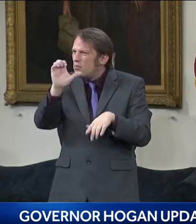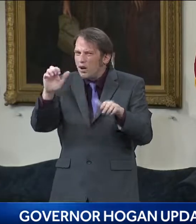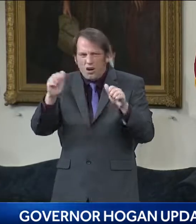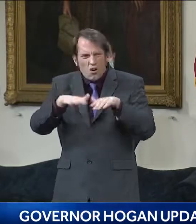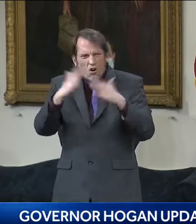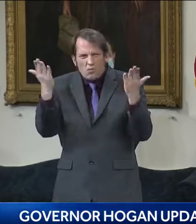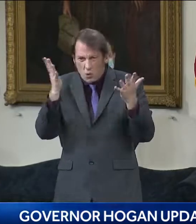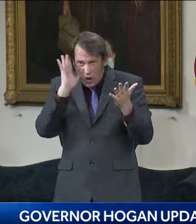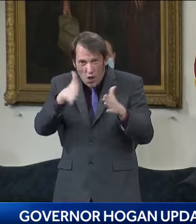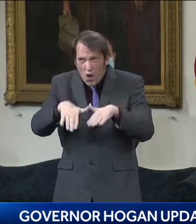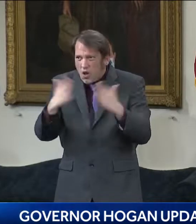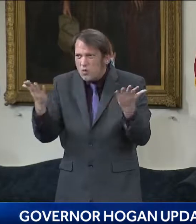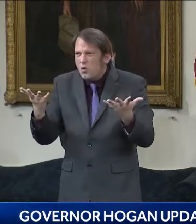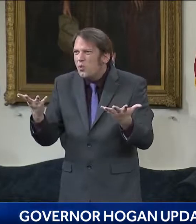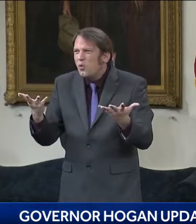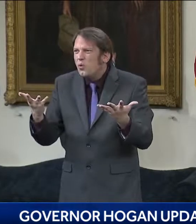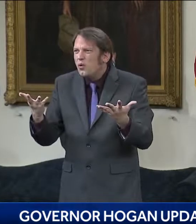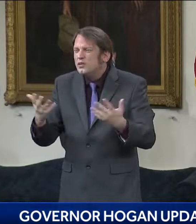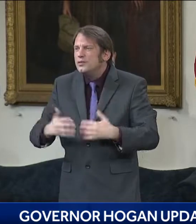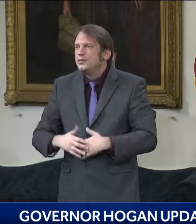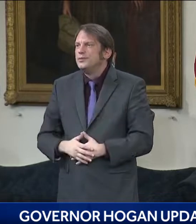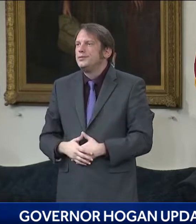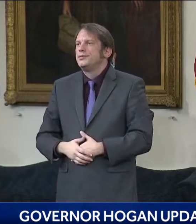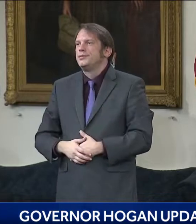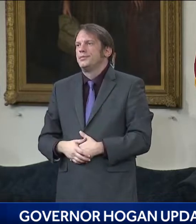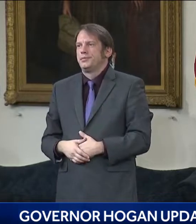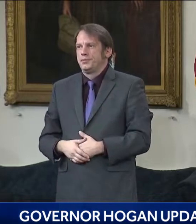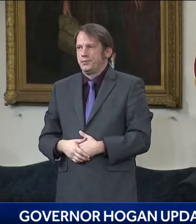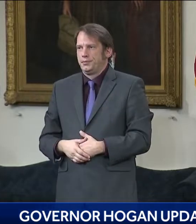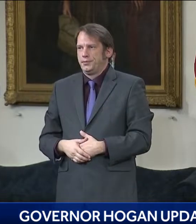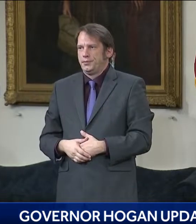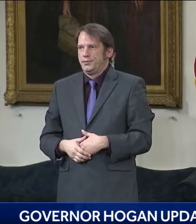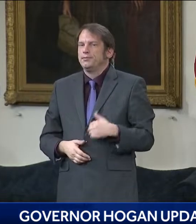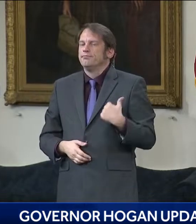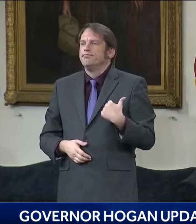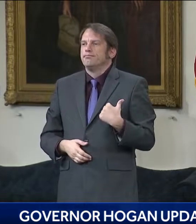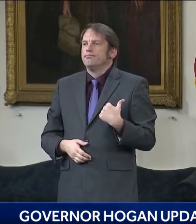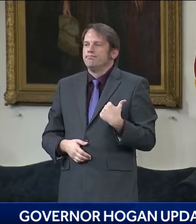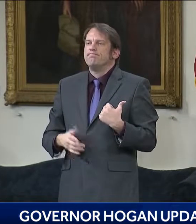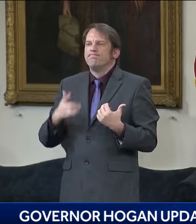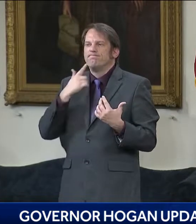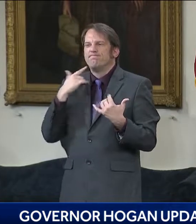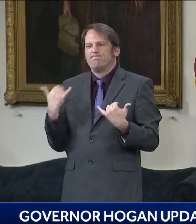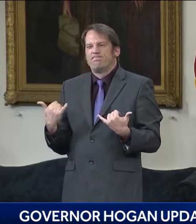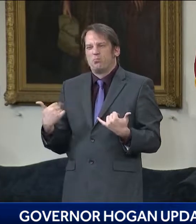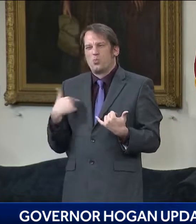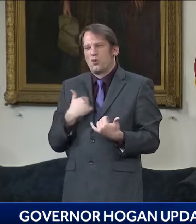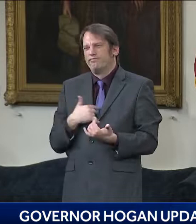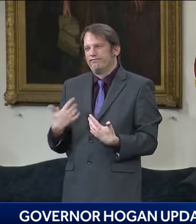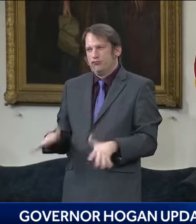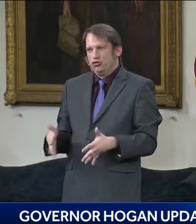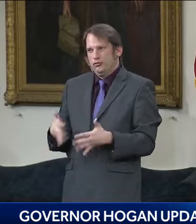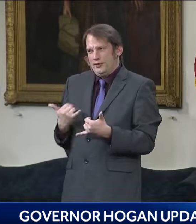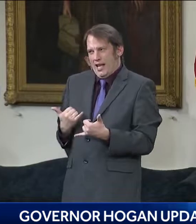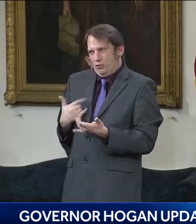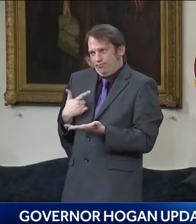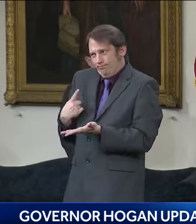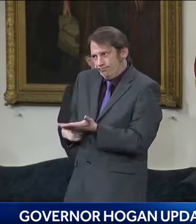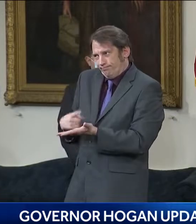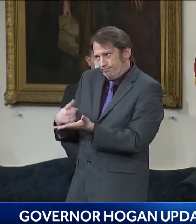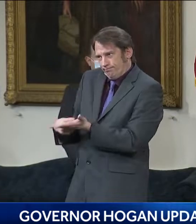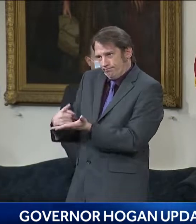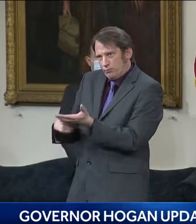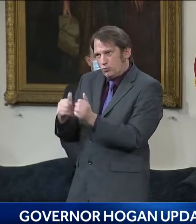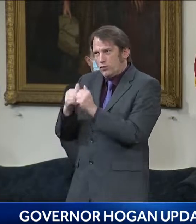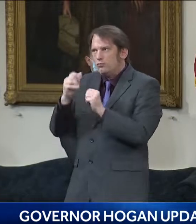So we are, um, in discussions with a number of, uh, counties, uh, local jurisdictions